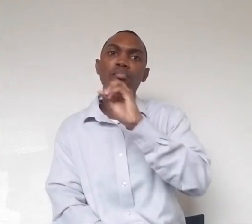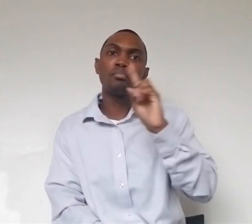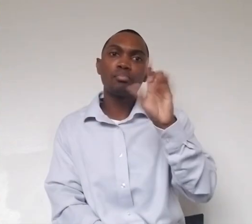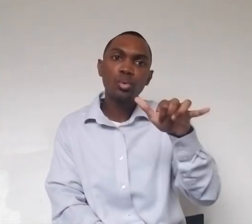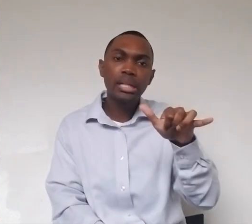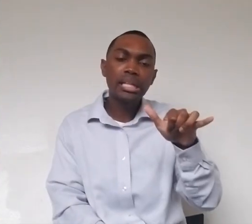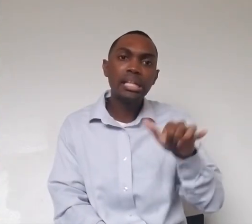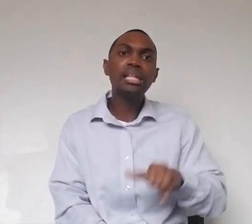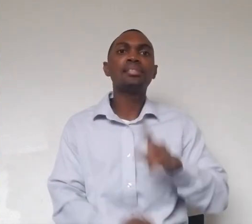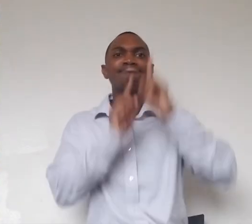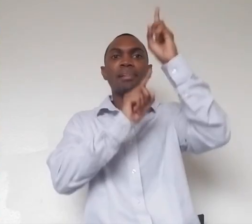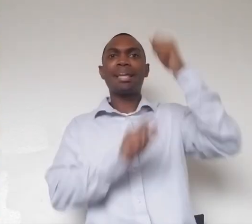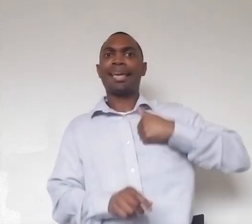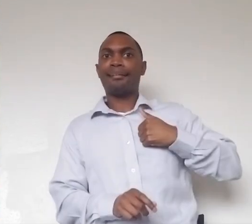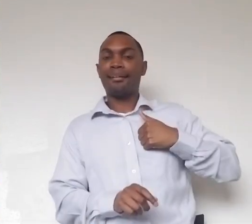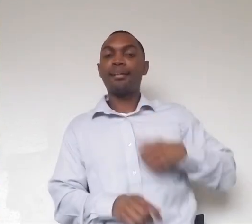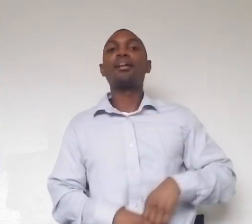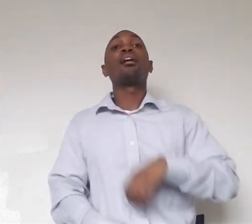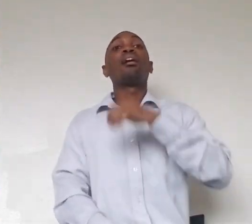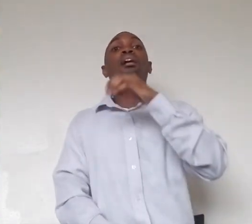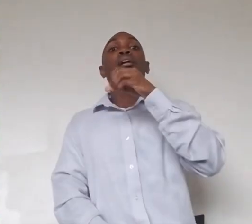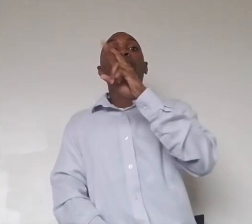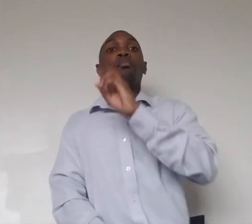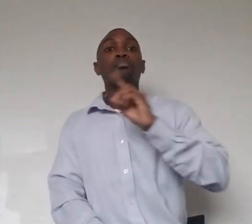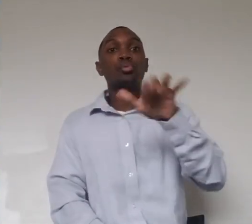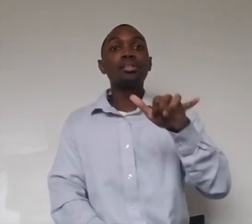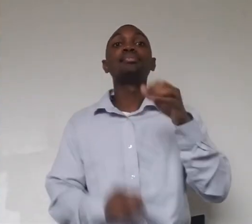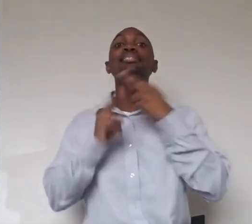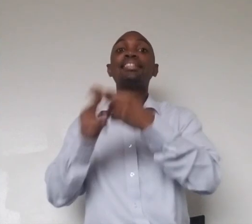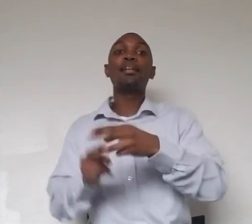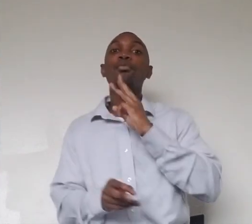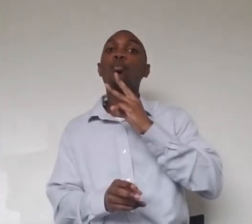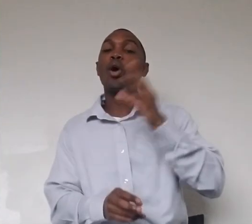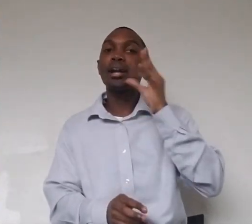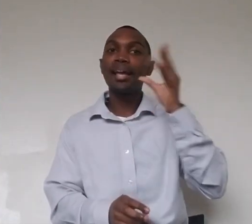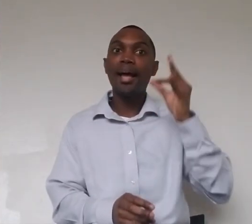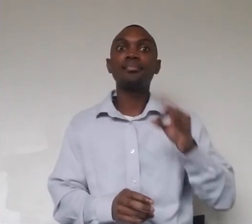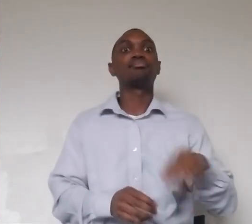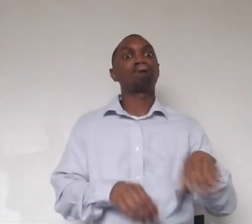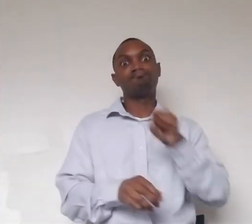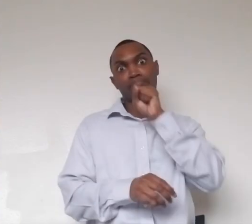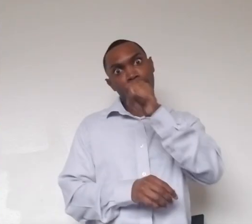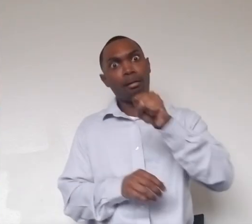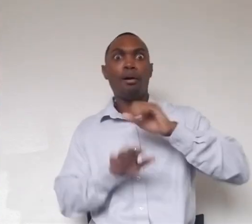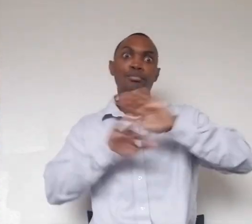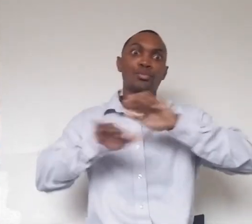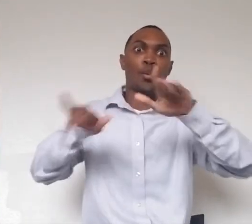And Baruti's nickname is the water cat because he loves to swim and he gets into their moat habitat or their moat, uh, feature of their habitat all the